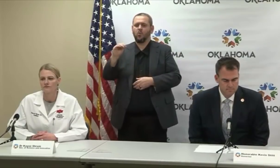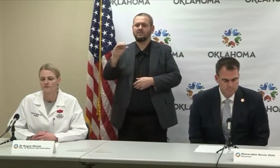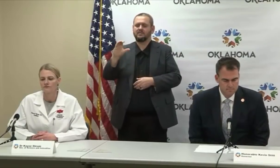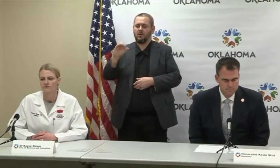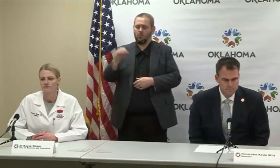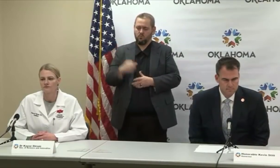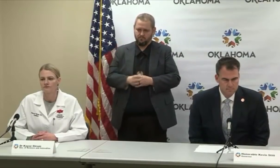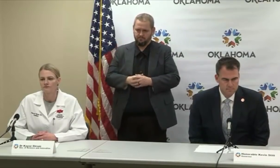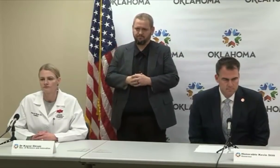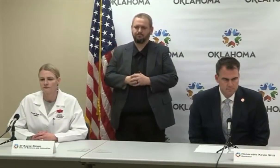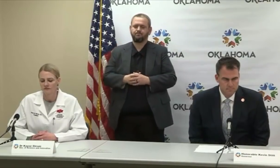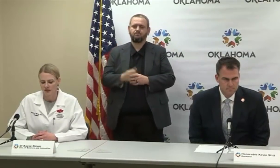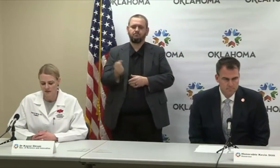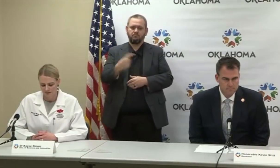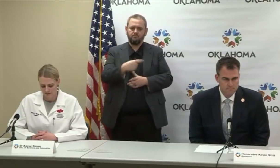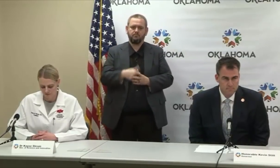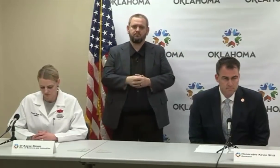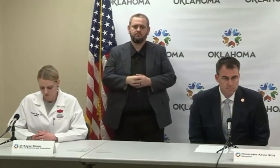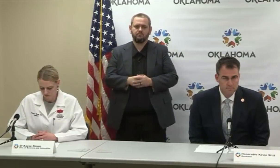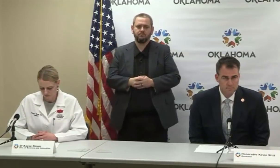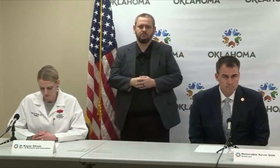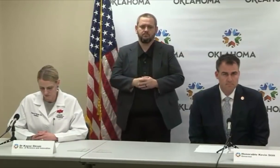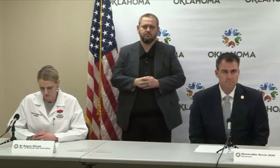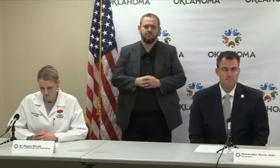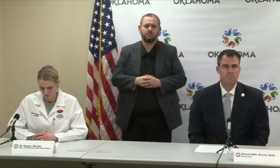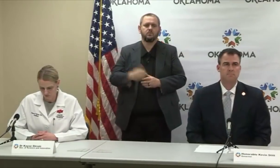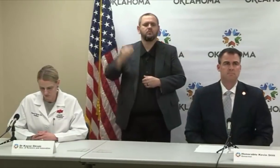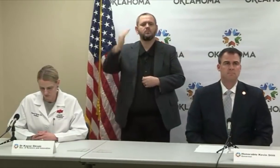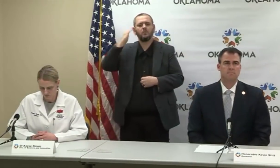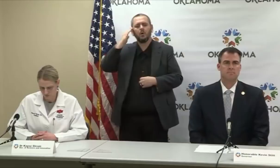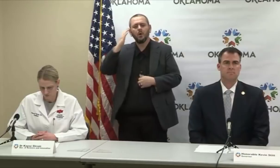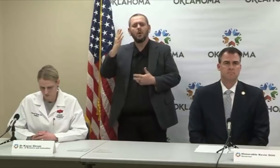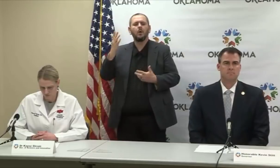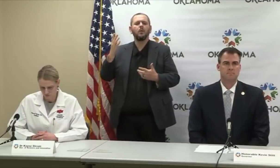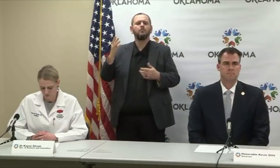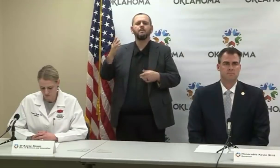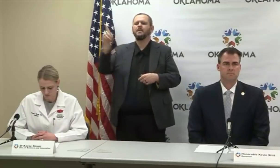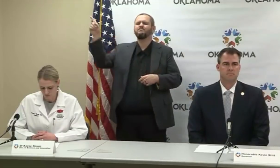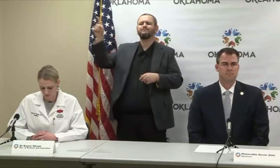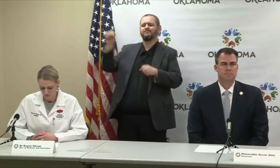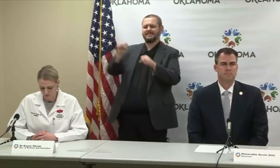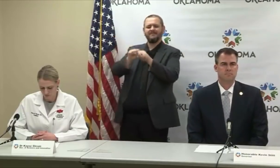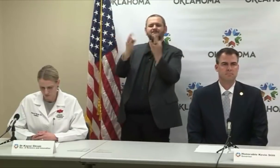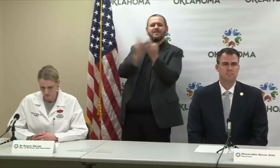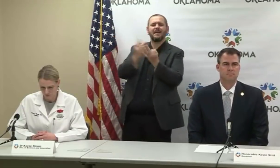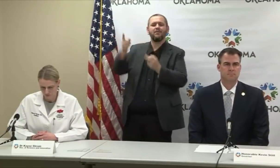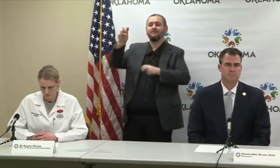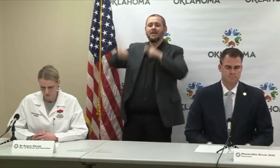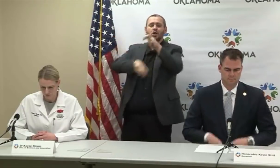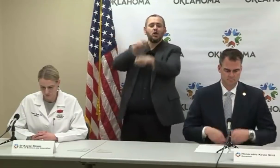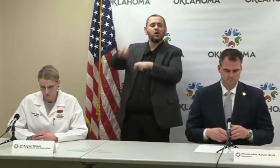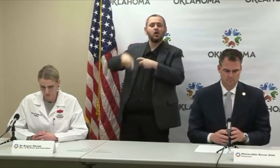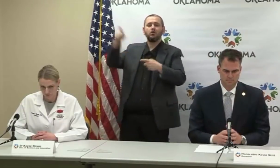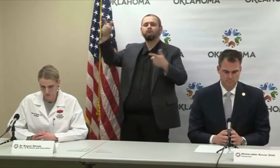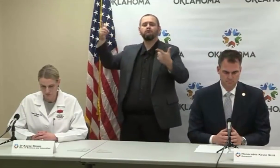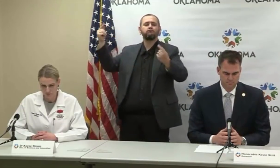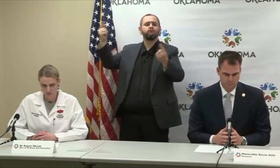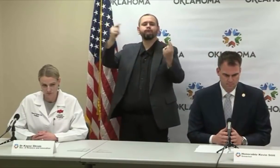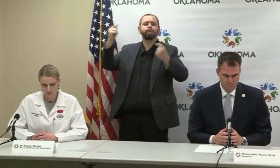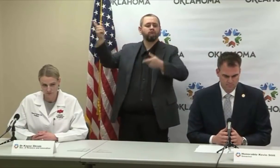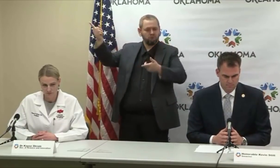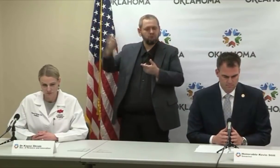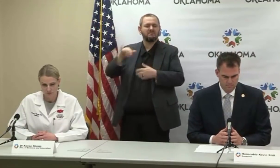testing sites and the fairgrounds right now, I know, is Oklahoma City County Health Department's deal. But maybe one of the secretaries knows. But